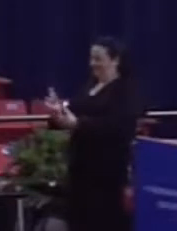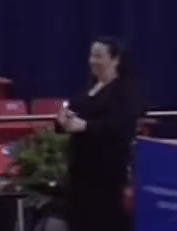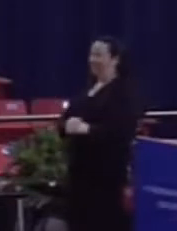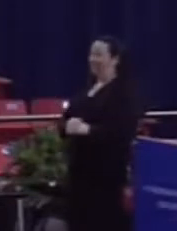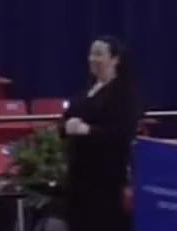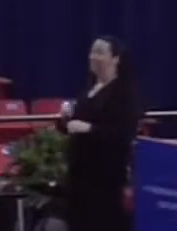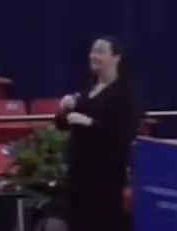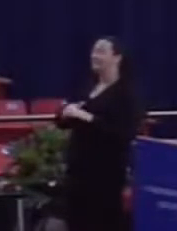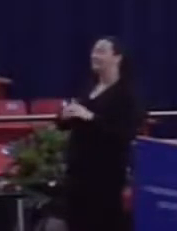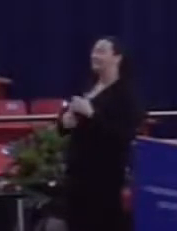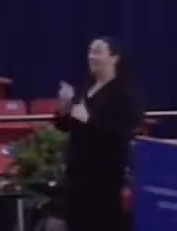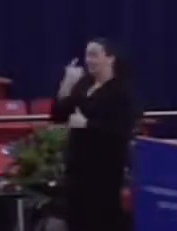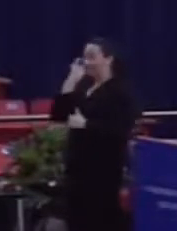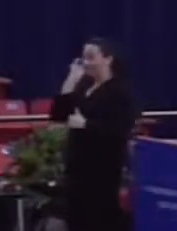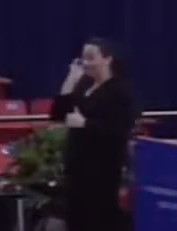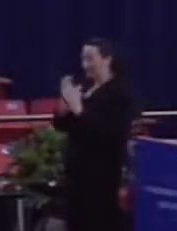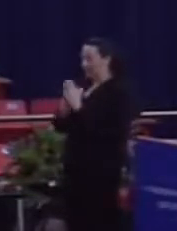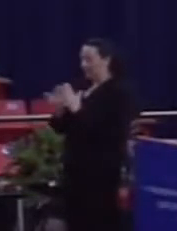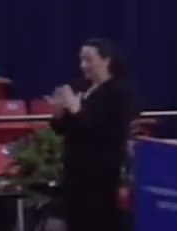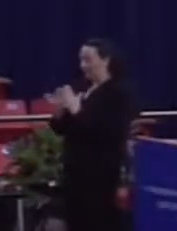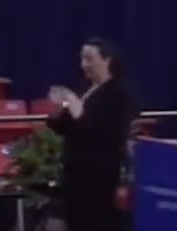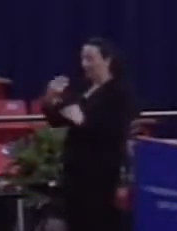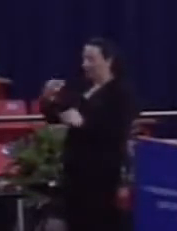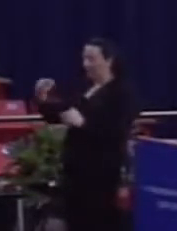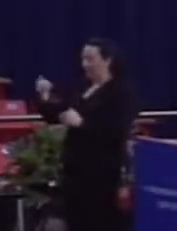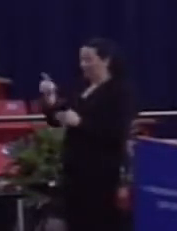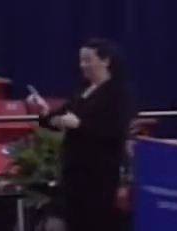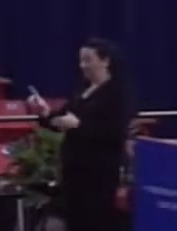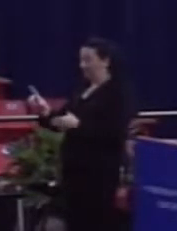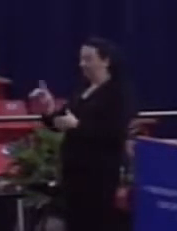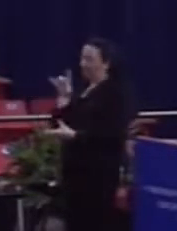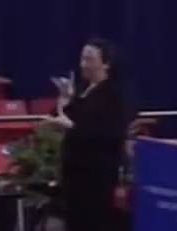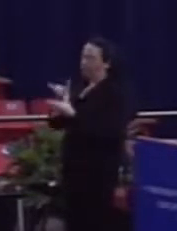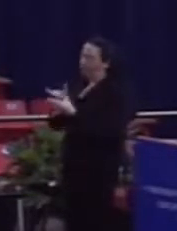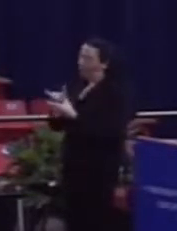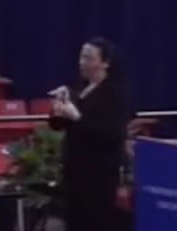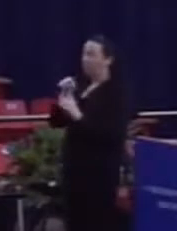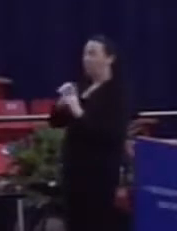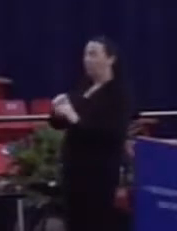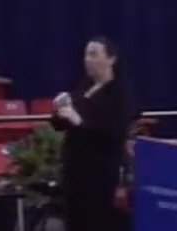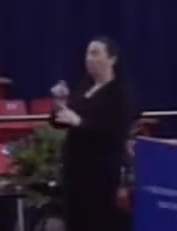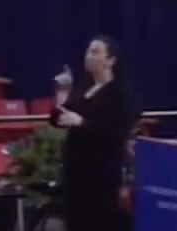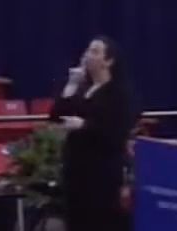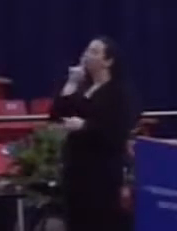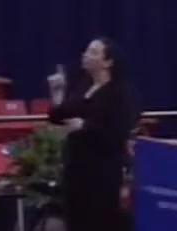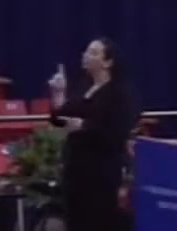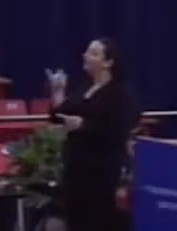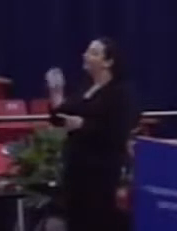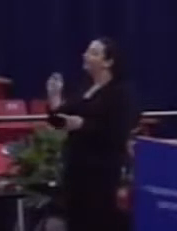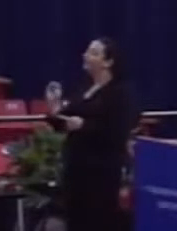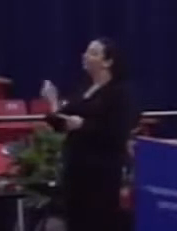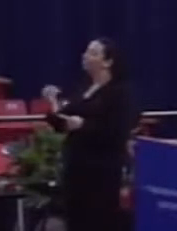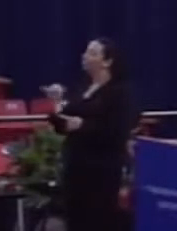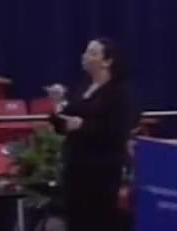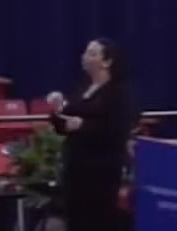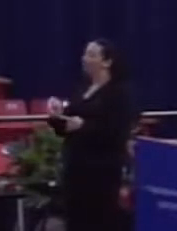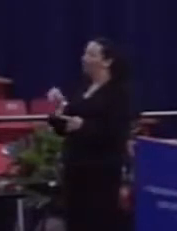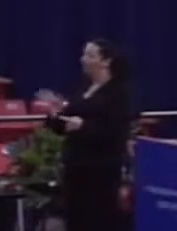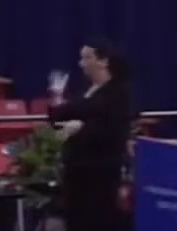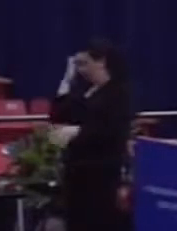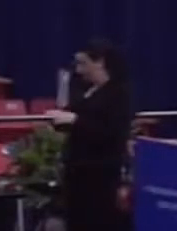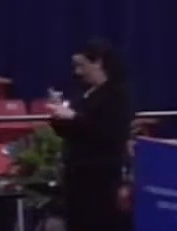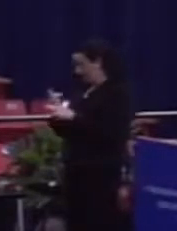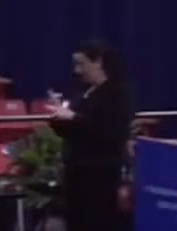In his most recent book, Toward a True Kinship of Faiths, His Holiness speaks about a visit that he